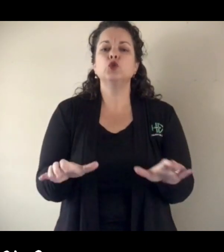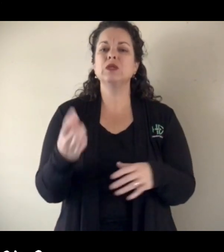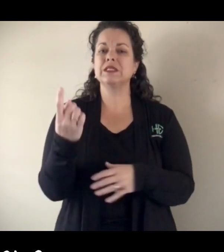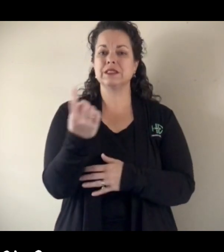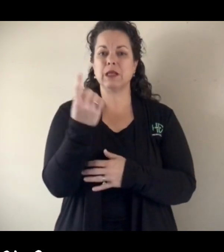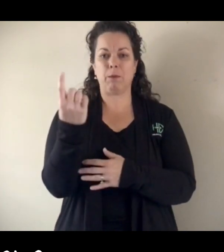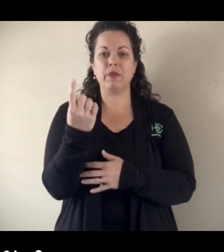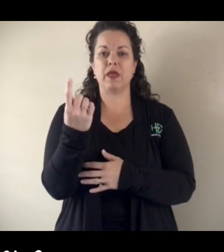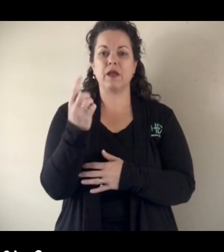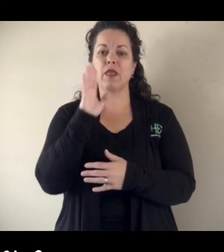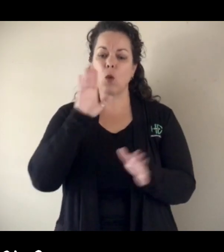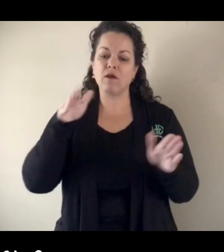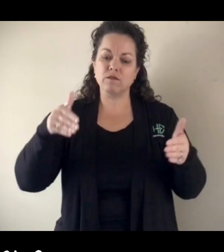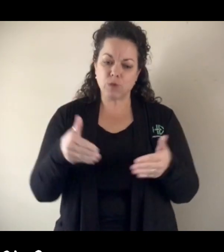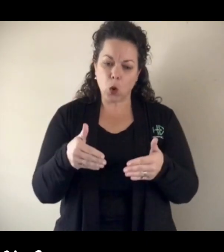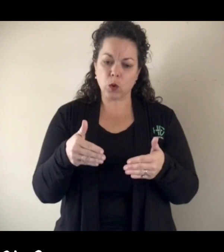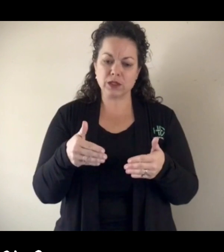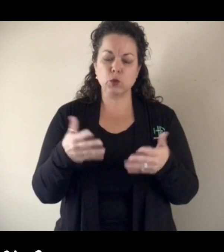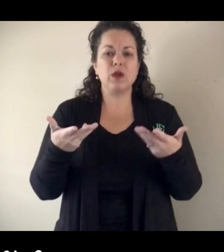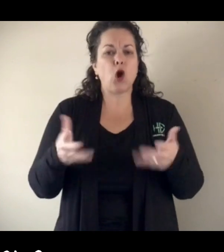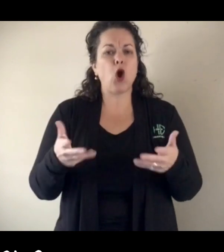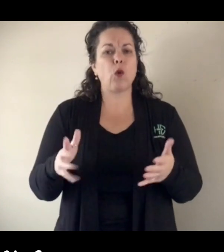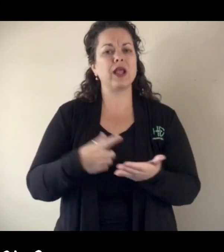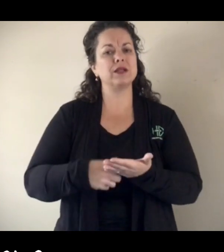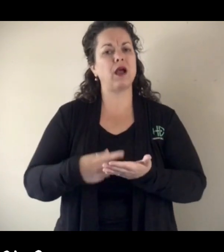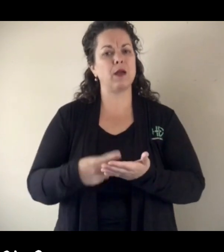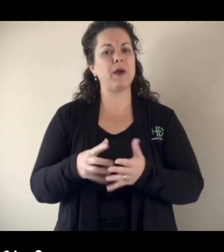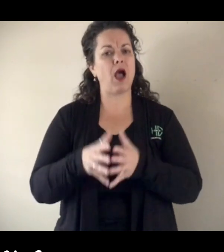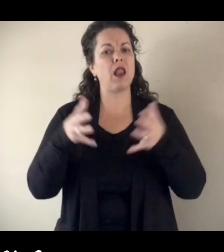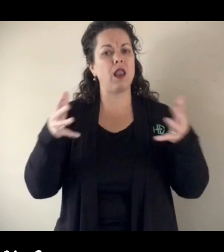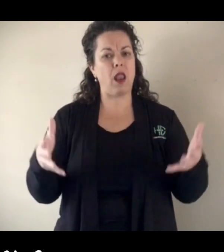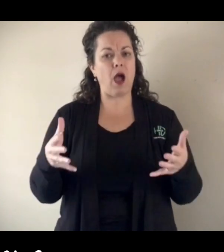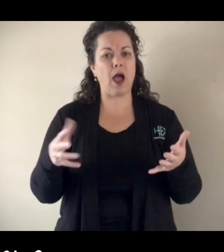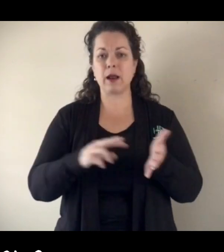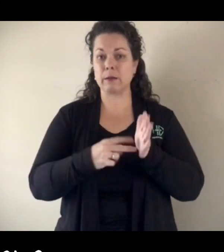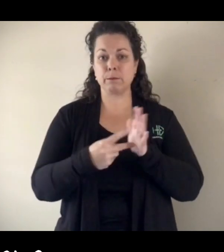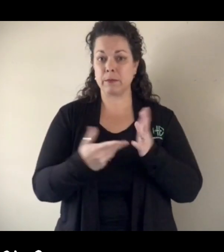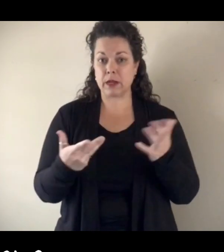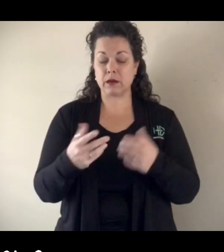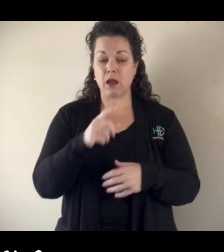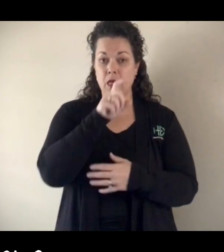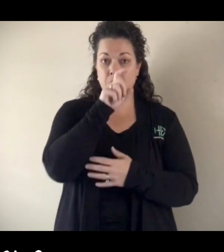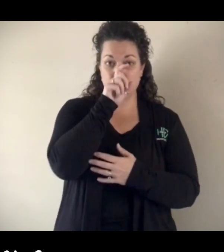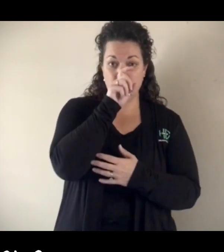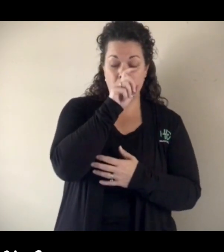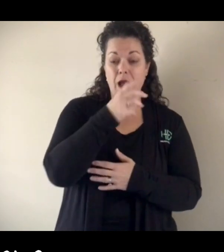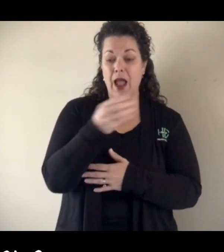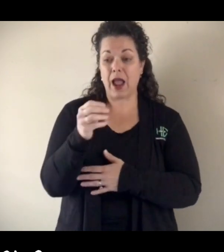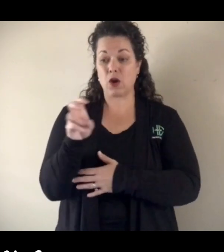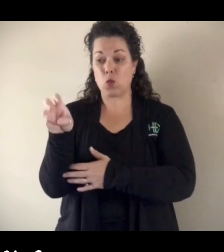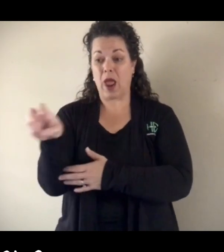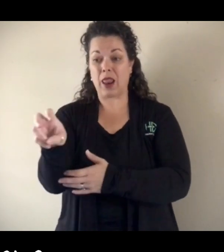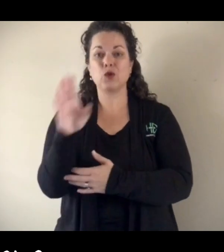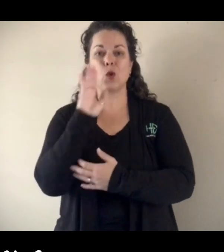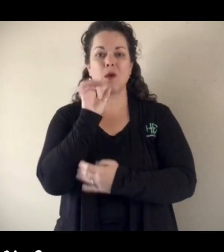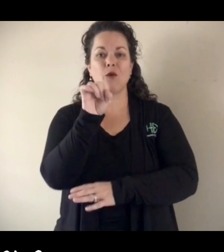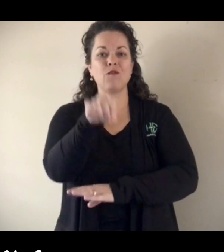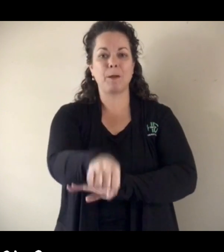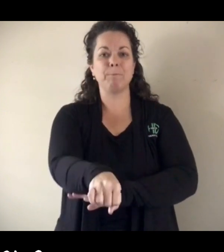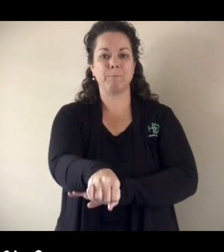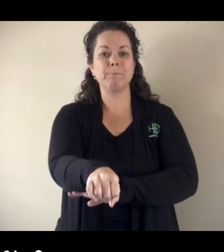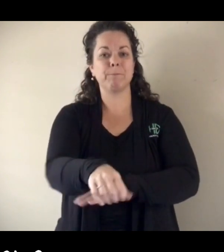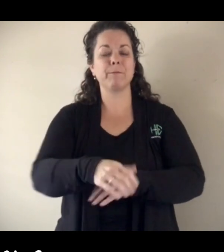wanted to do something that focuses on what we've talked a lot about, and that is hawks and rattlers will overcome.